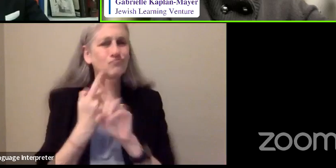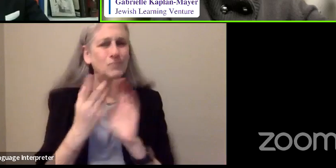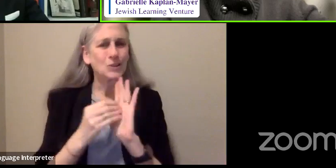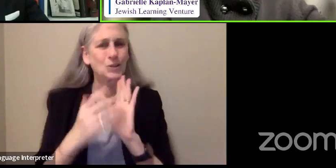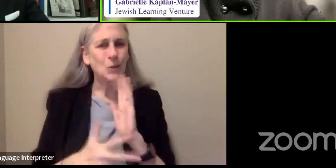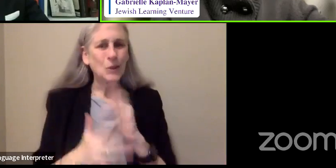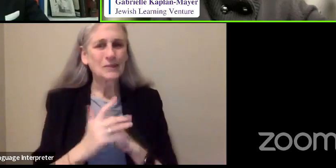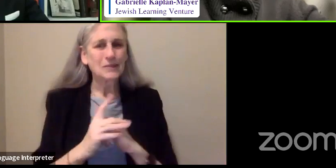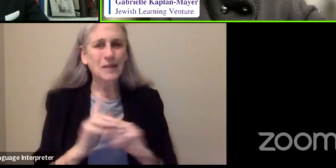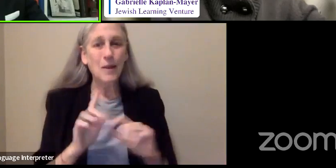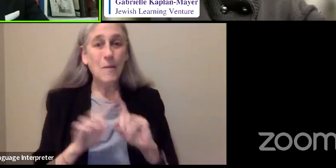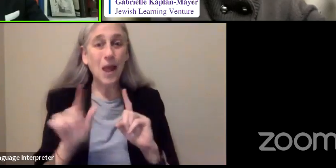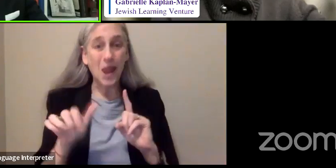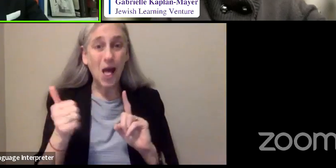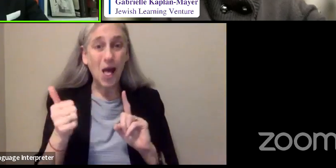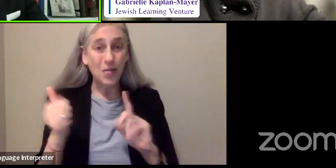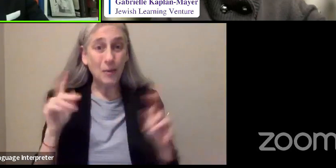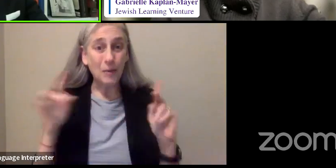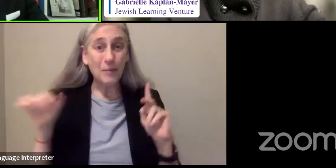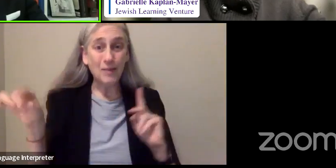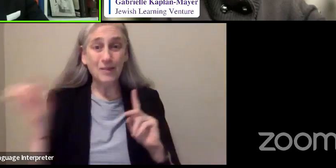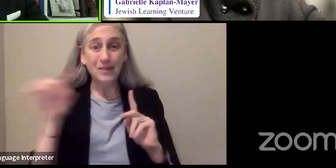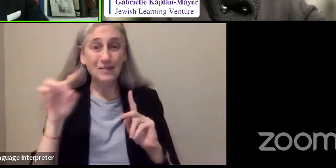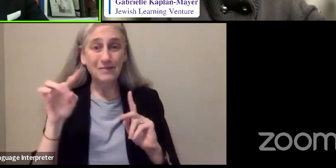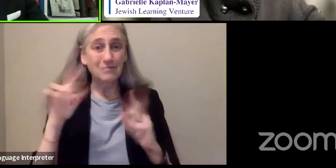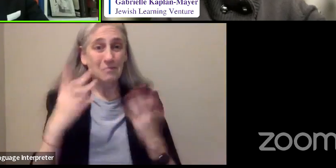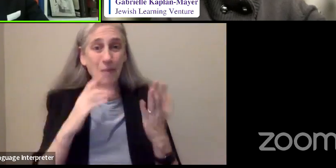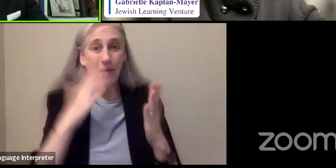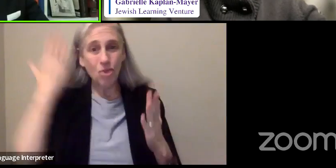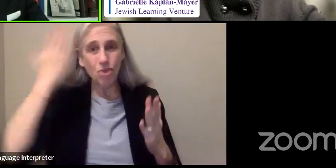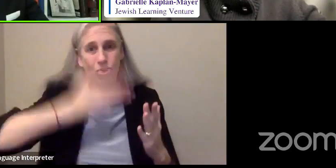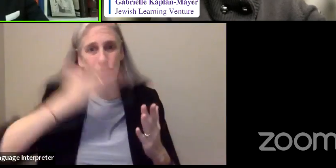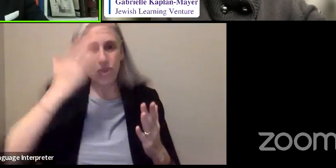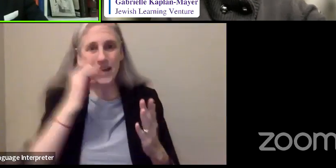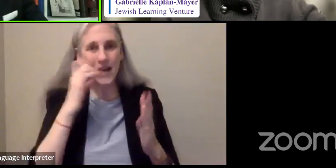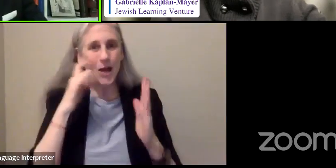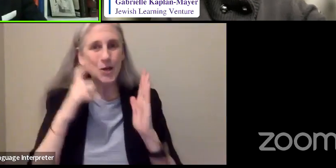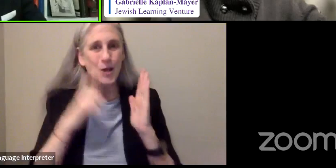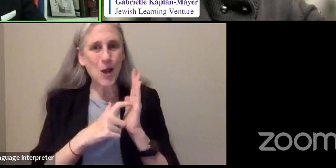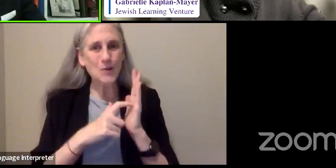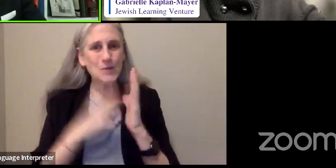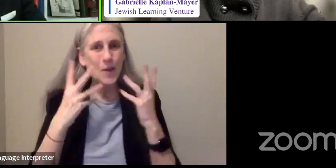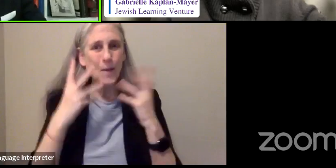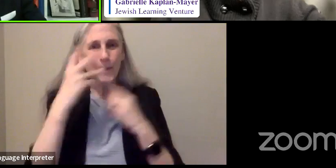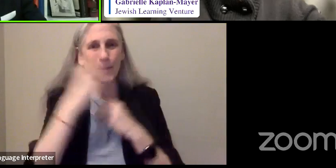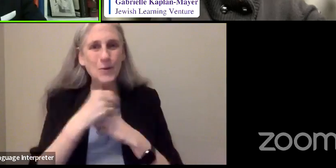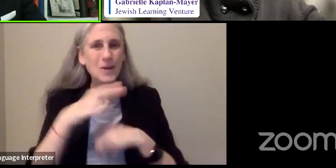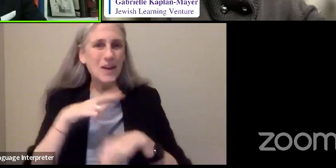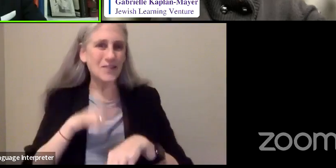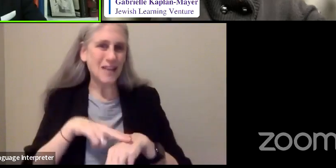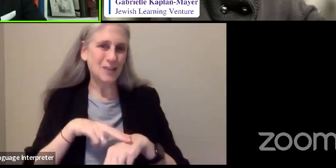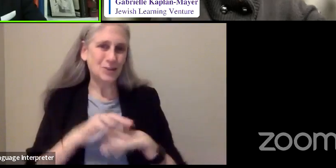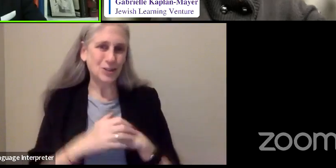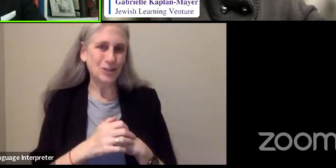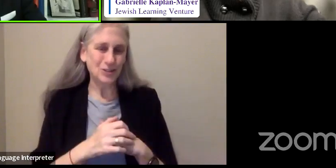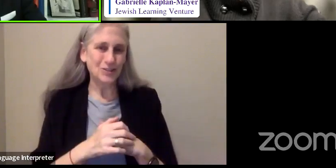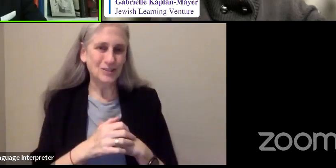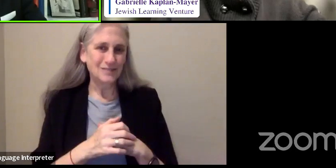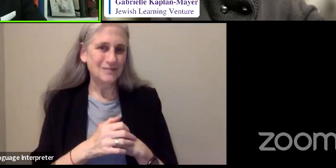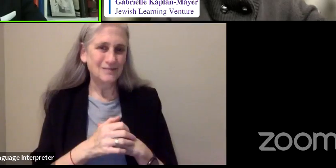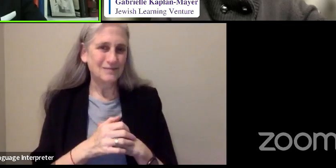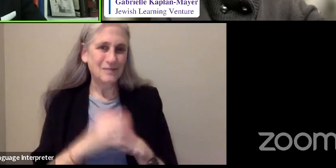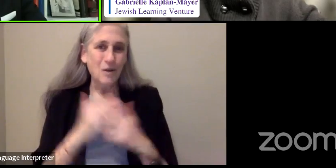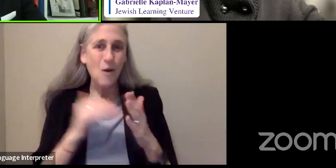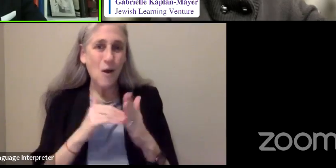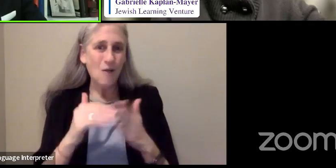But the beauty of nature was surely not on our list of things to appreciate.